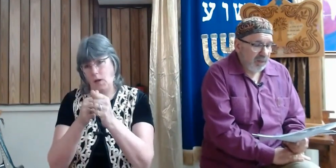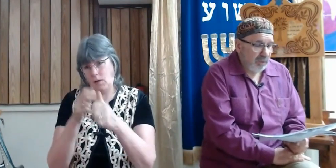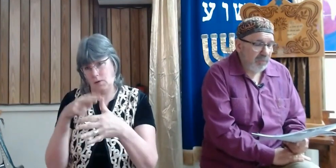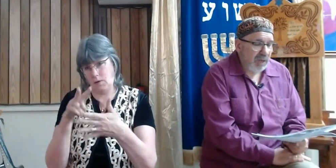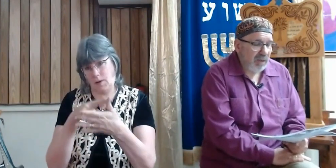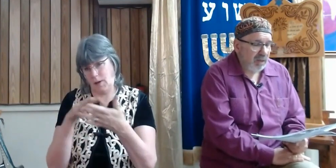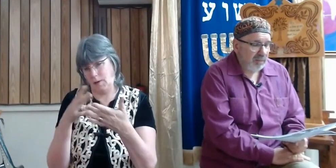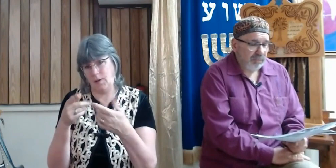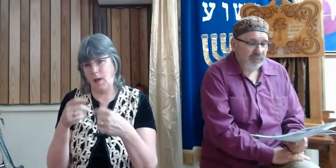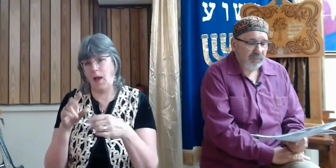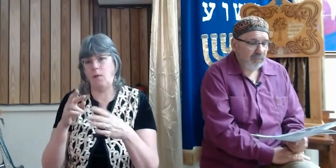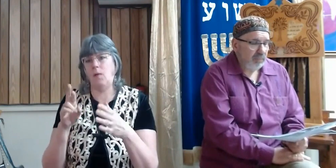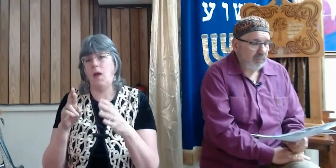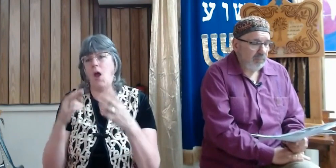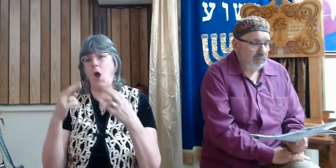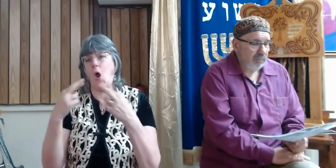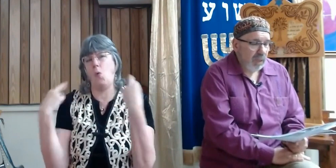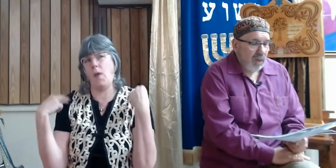we read,